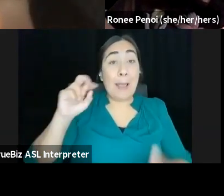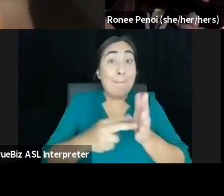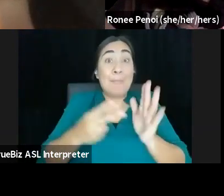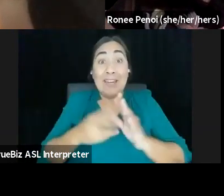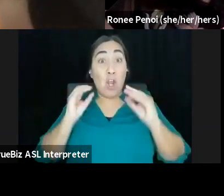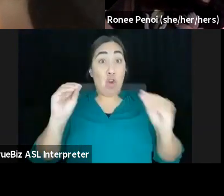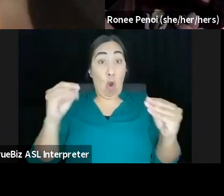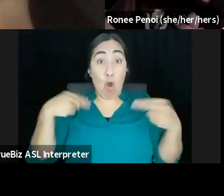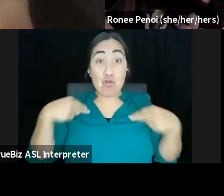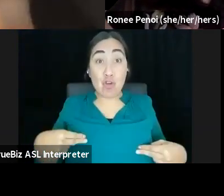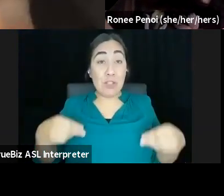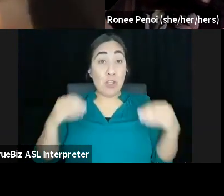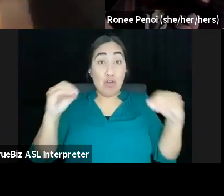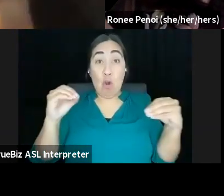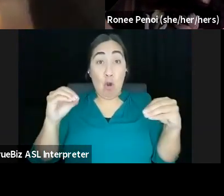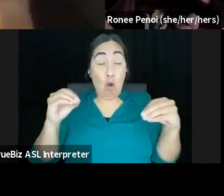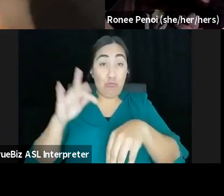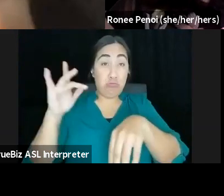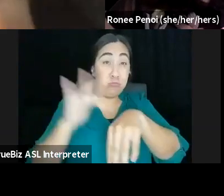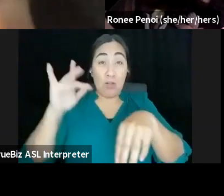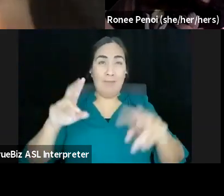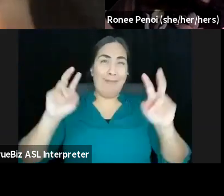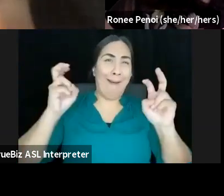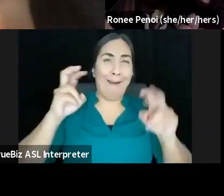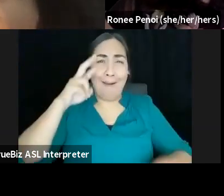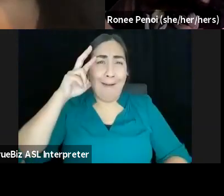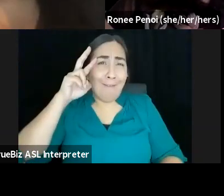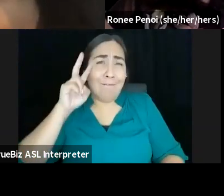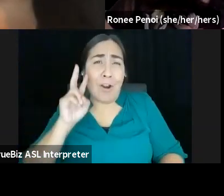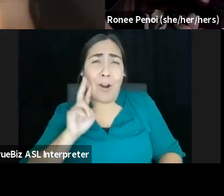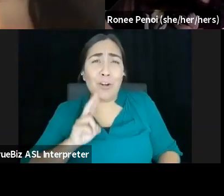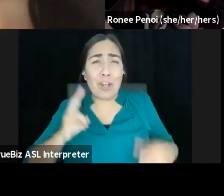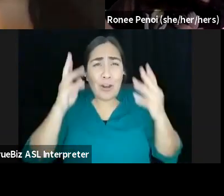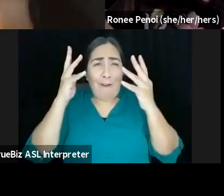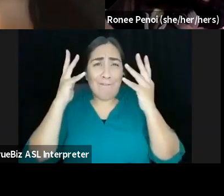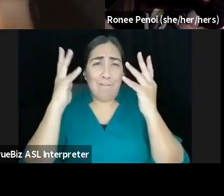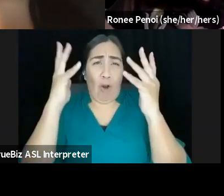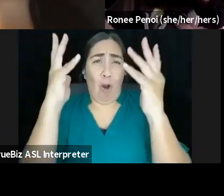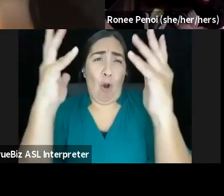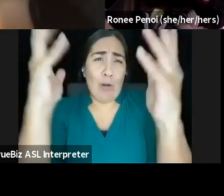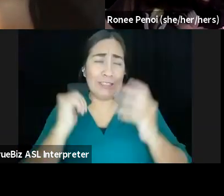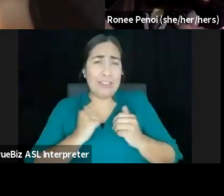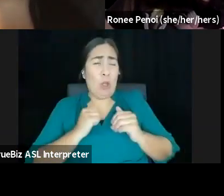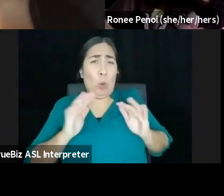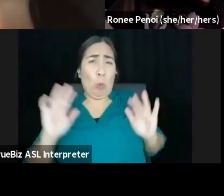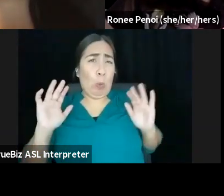by humans. Virgin forest is like another sort of, uh, way of talking about this kind of thing.